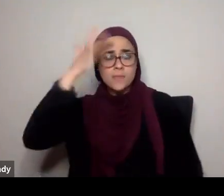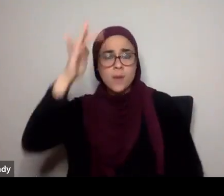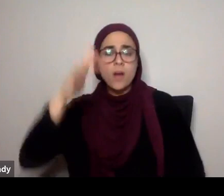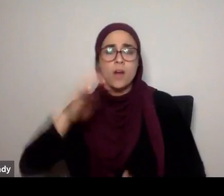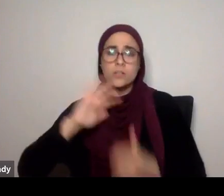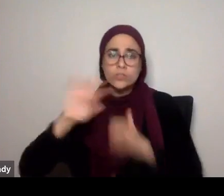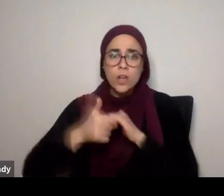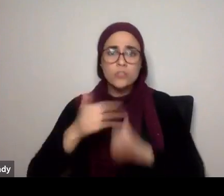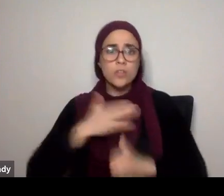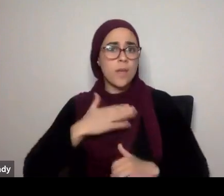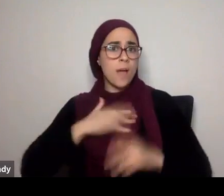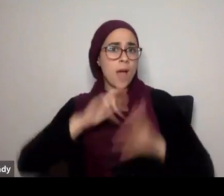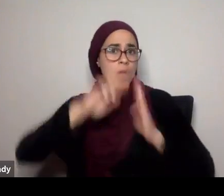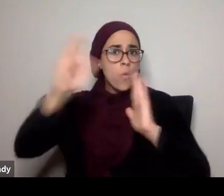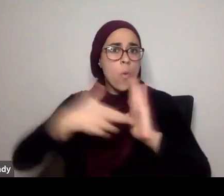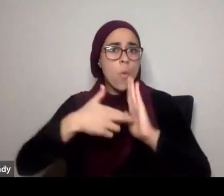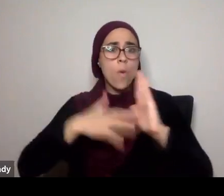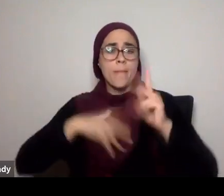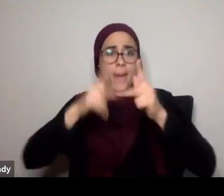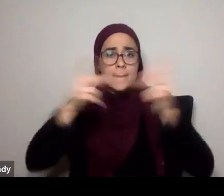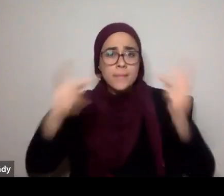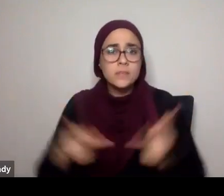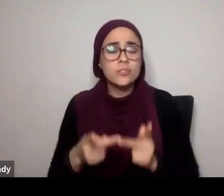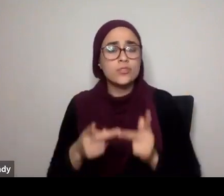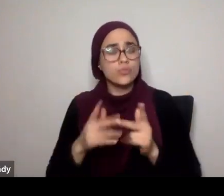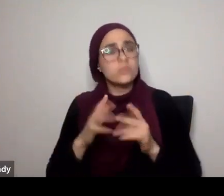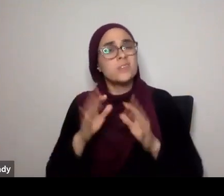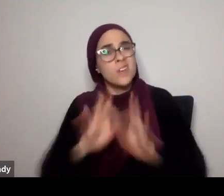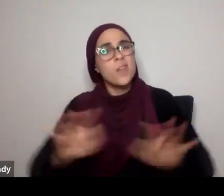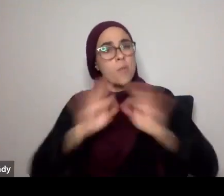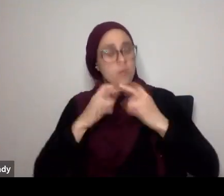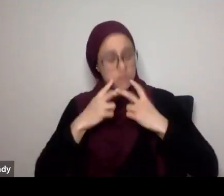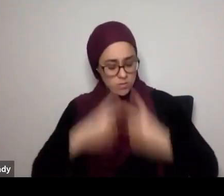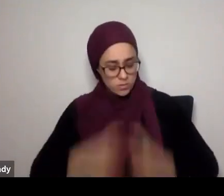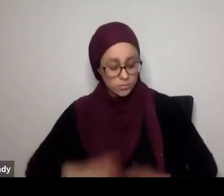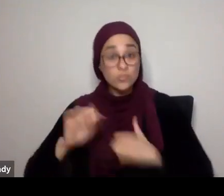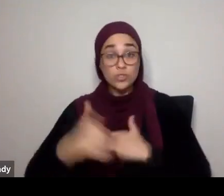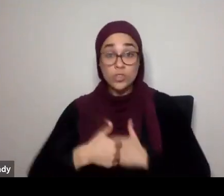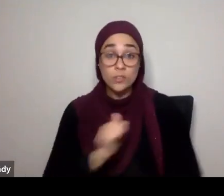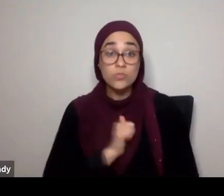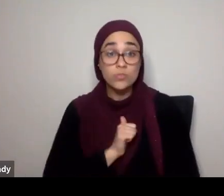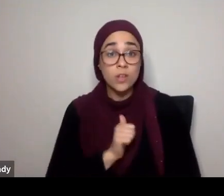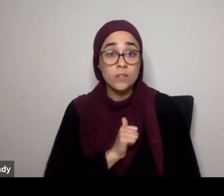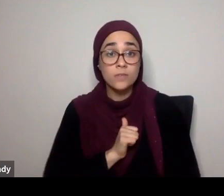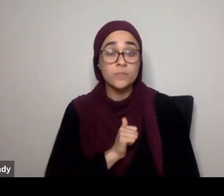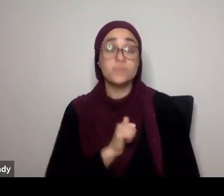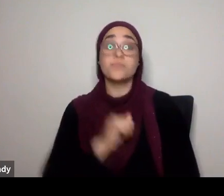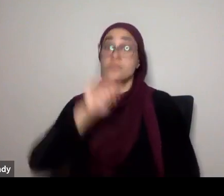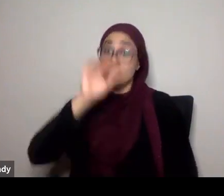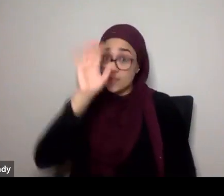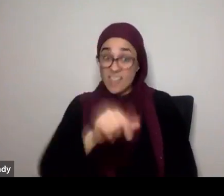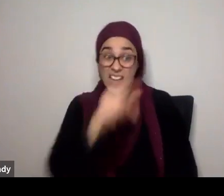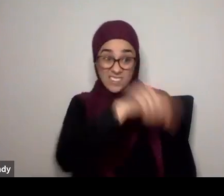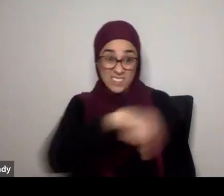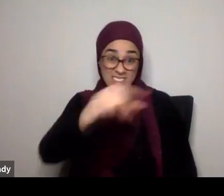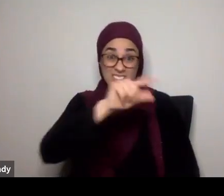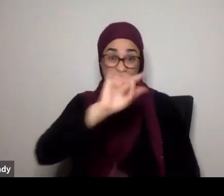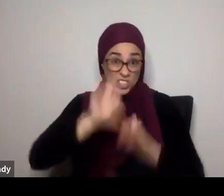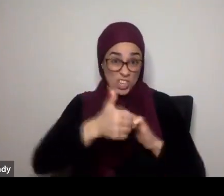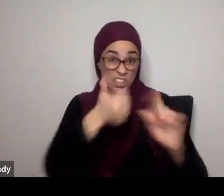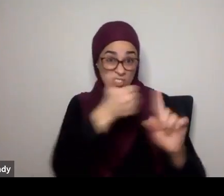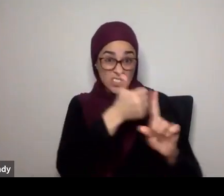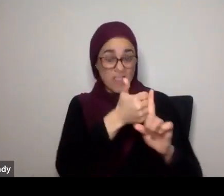challenging where they stand, you know, being critical, of their own realities, so say, that is the one who's going to benefit, now,